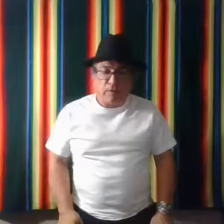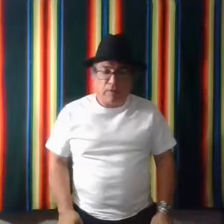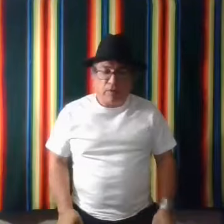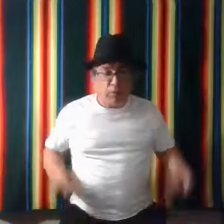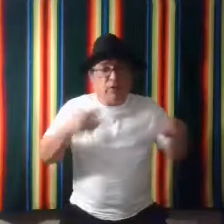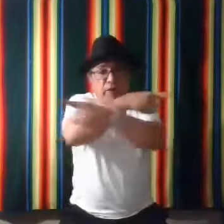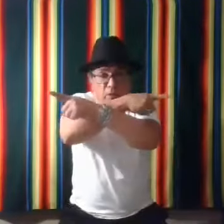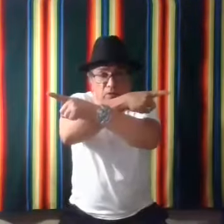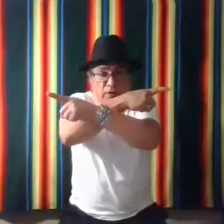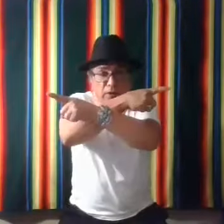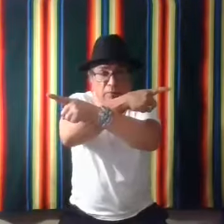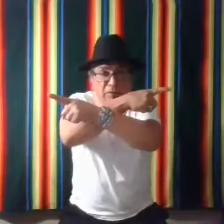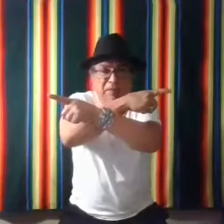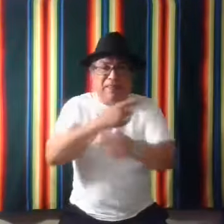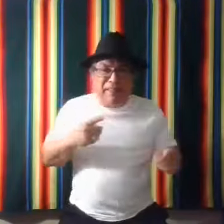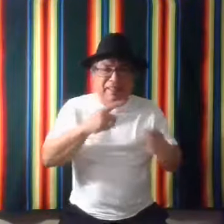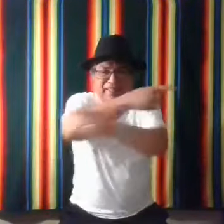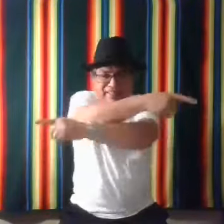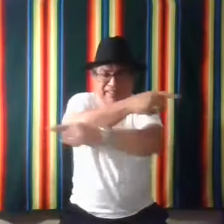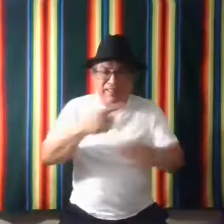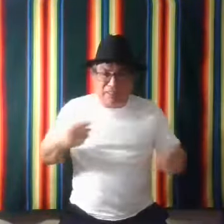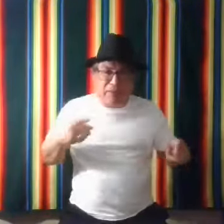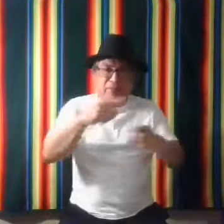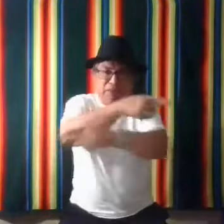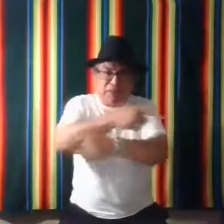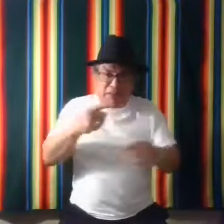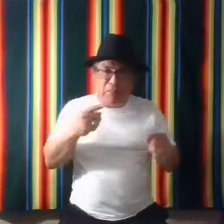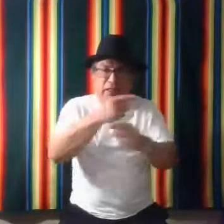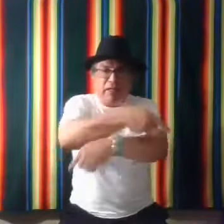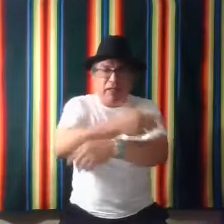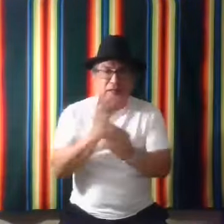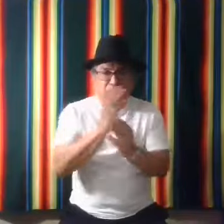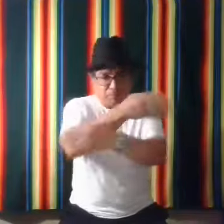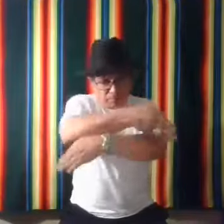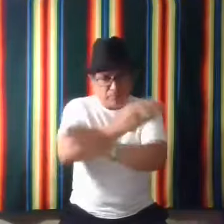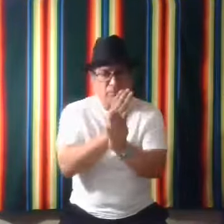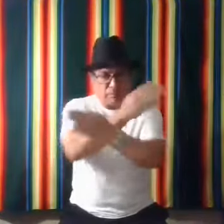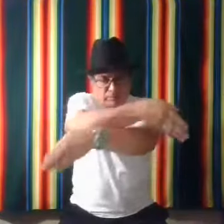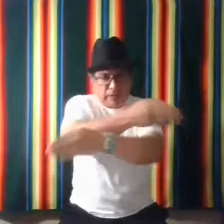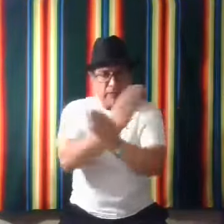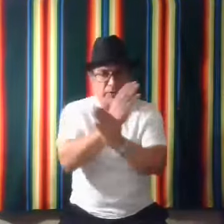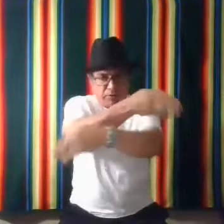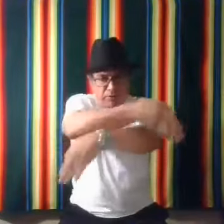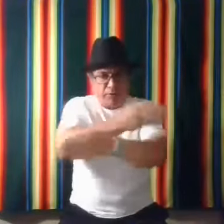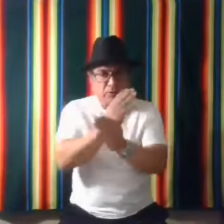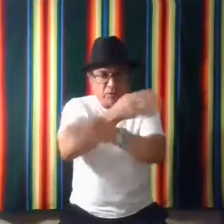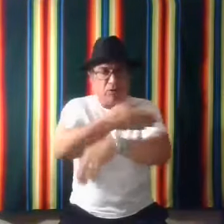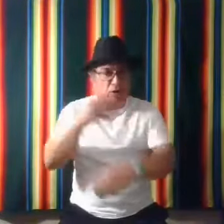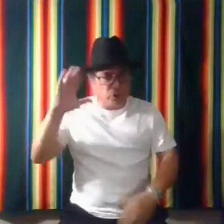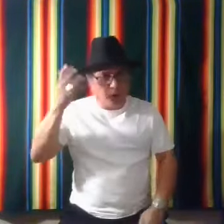So we don't get them all crossed up. Sometimes this is, this can mean like this is just crossed or,